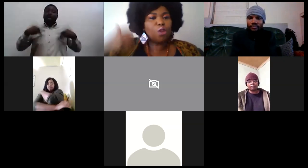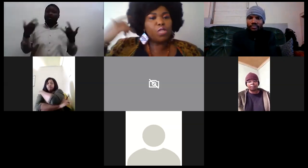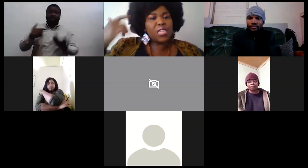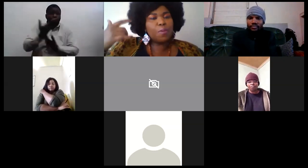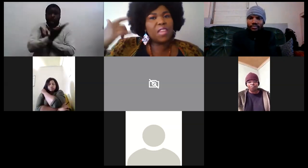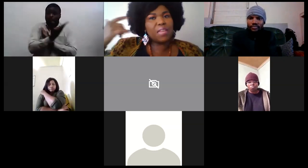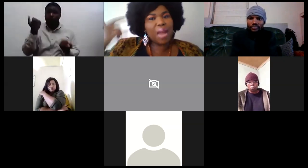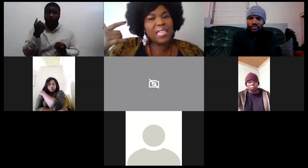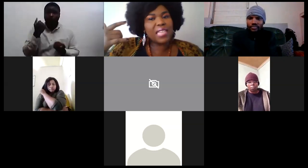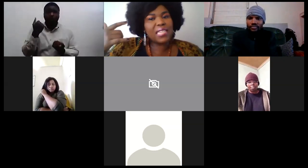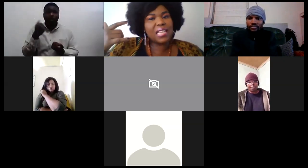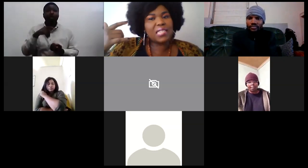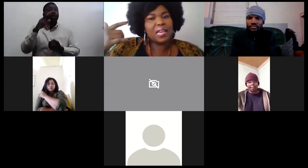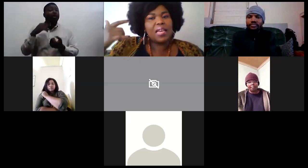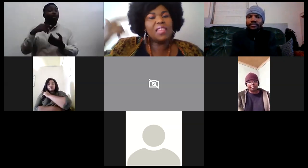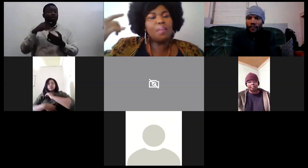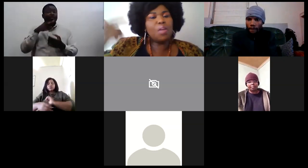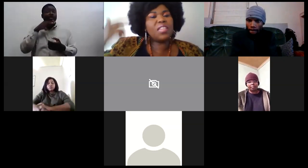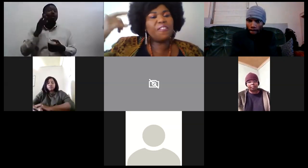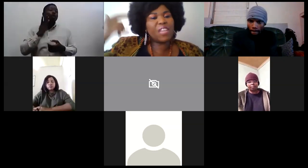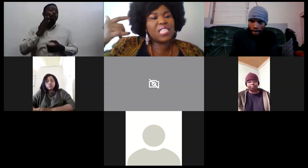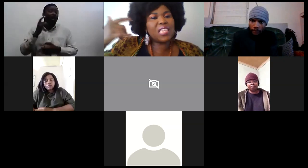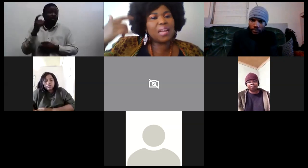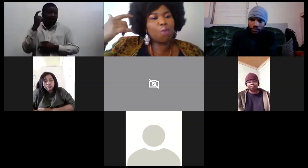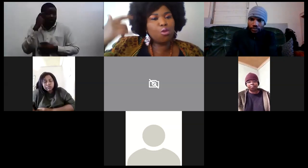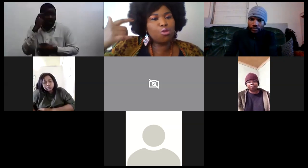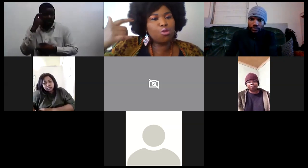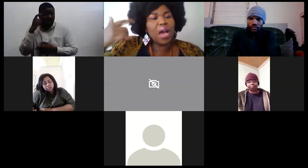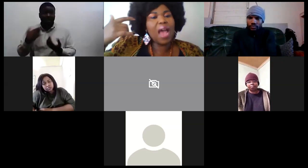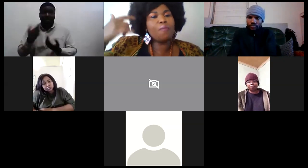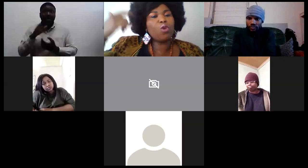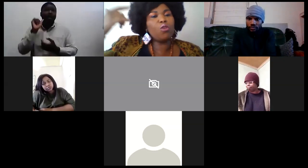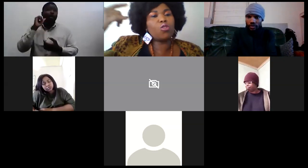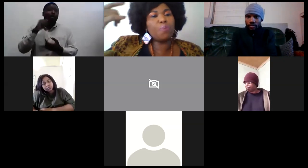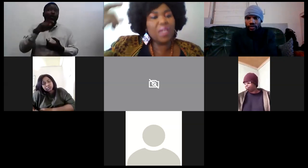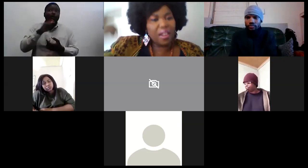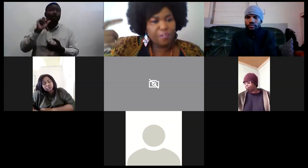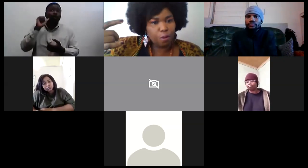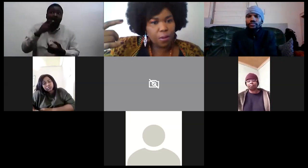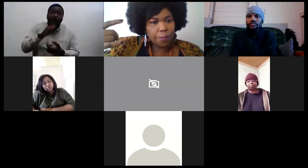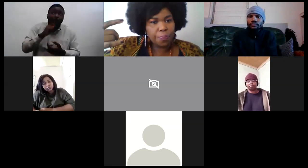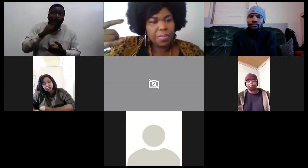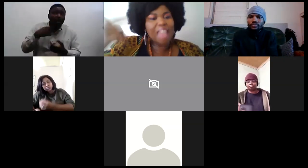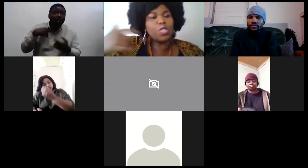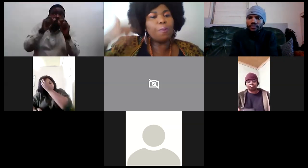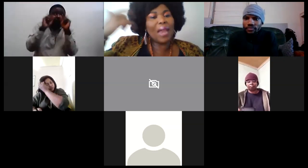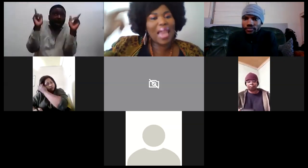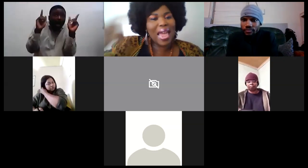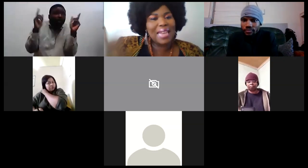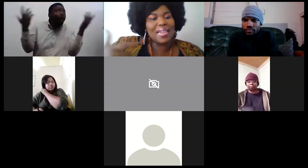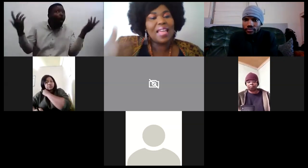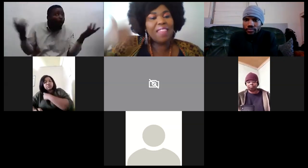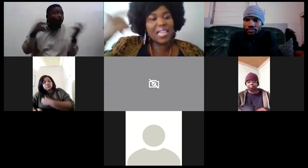you go to sleep with that mindset that in the morning the first thing that i'm going to do i am going to be grateful and you